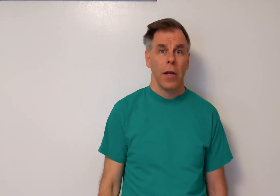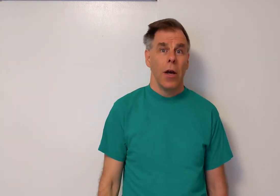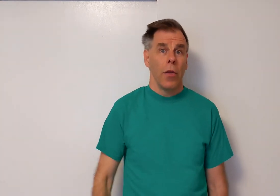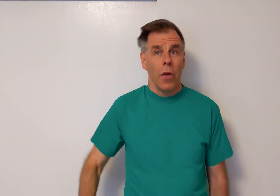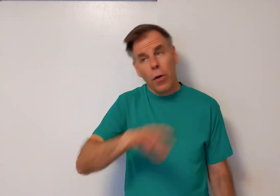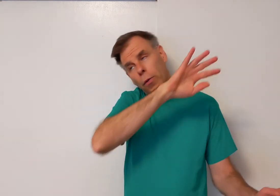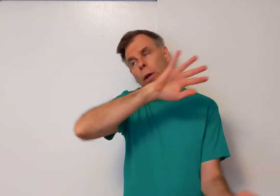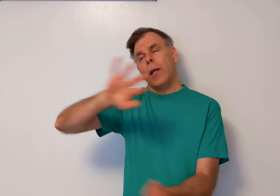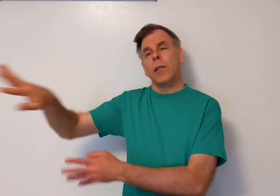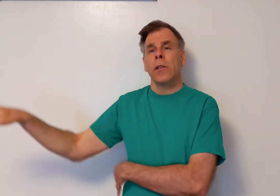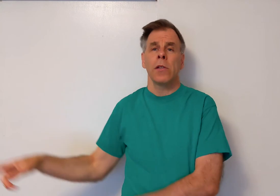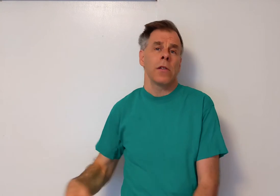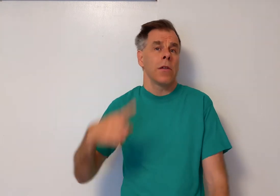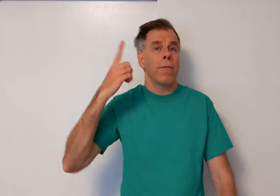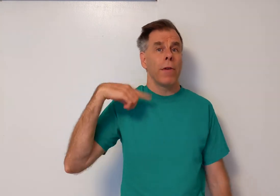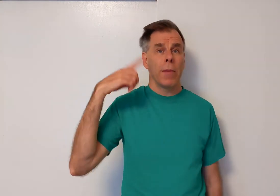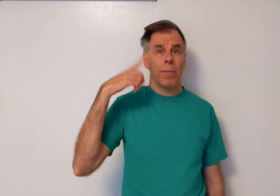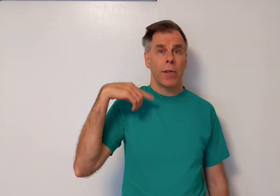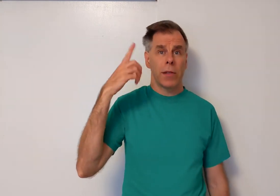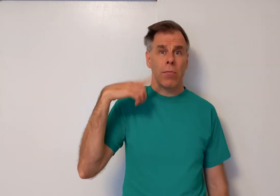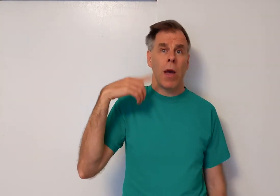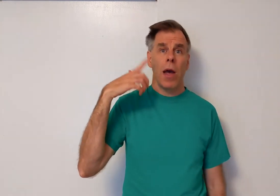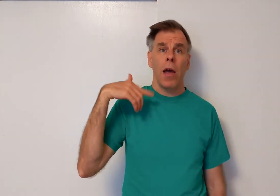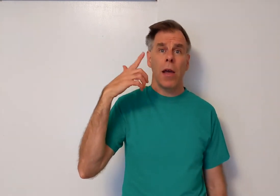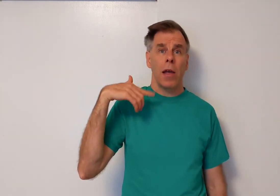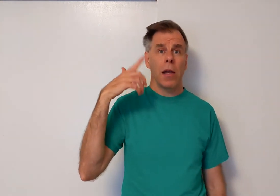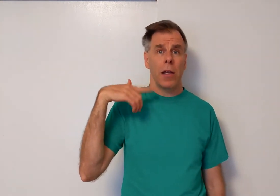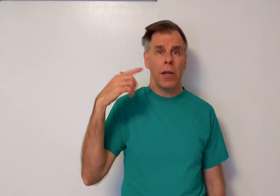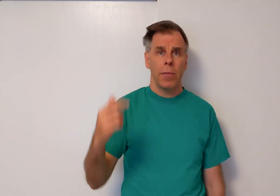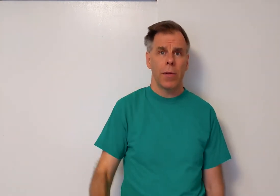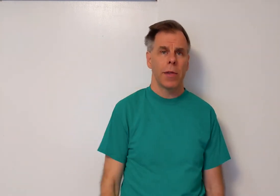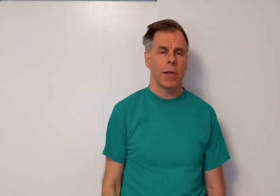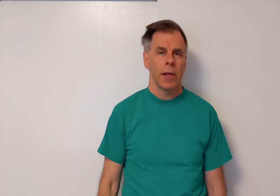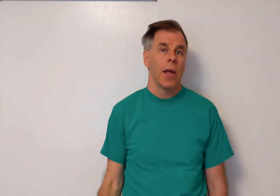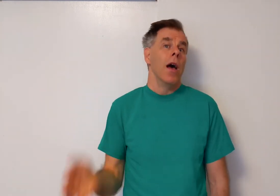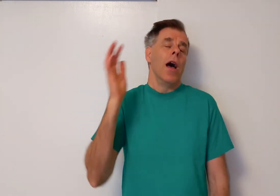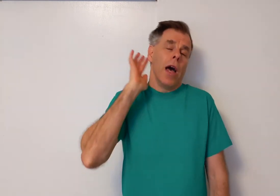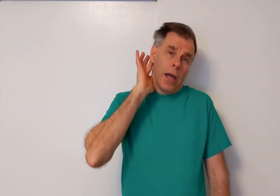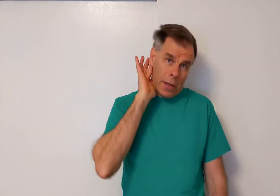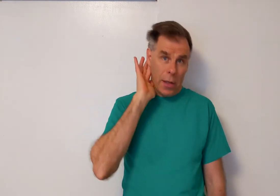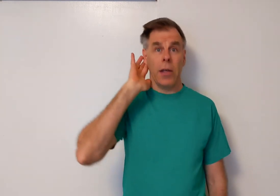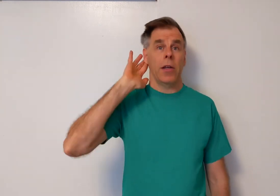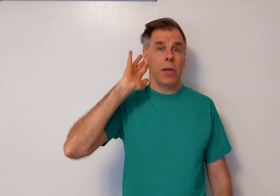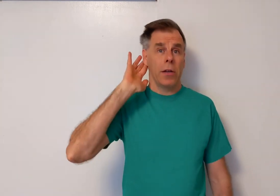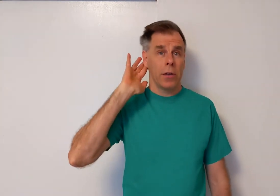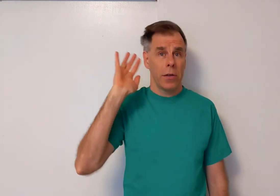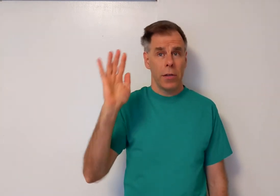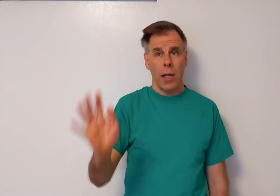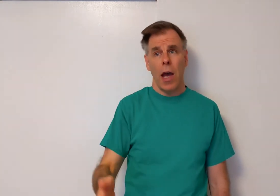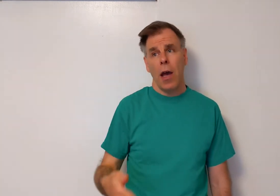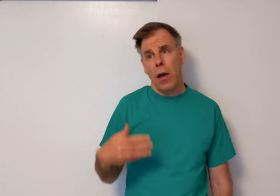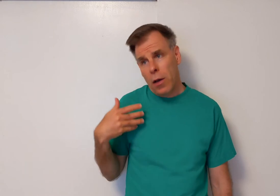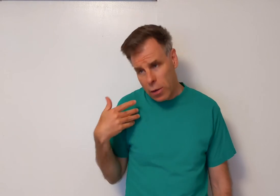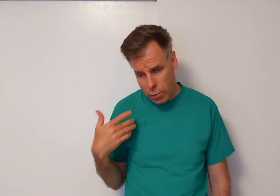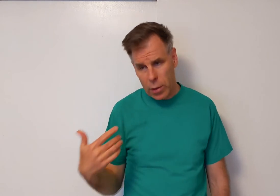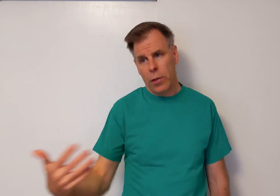The wind flips my lips. And here's how it